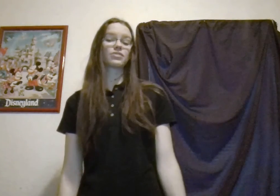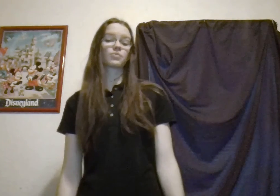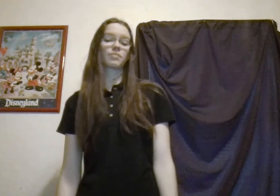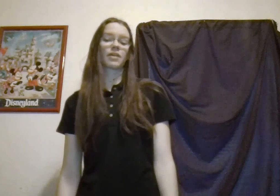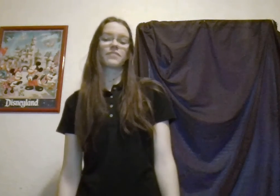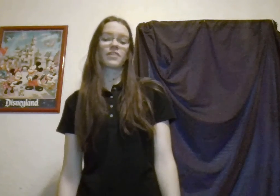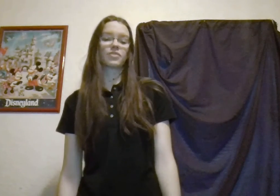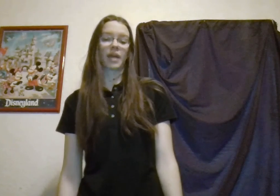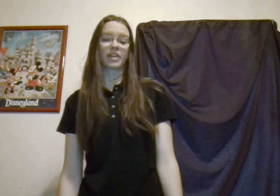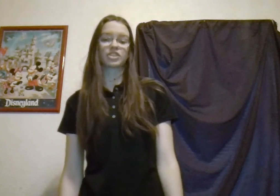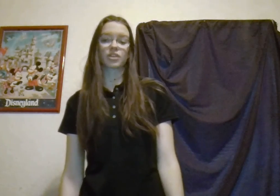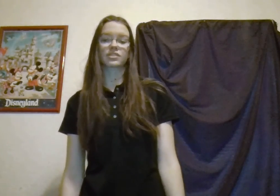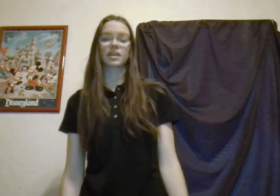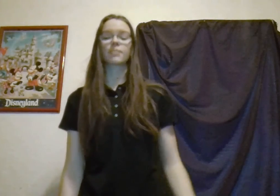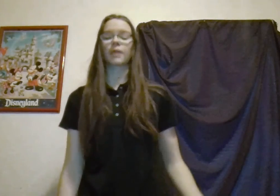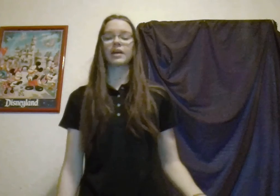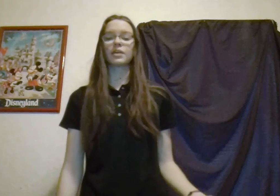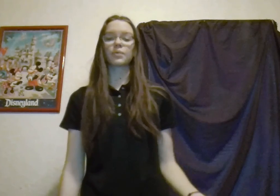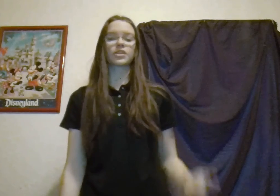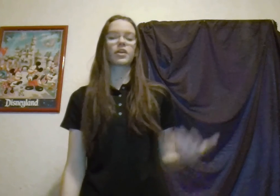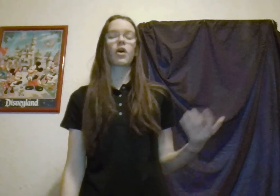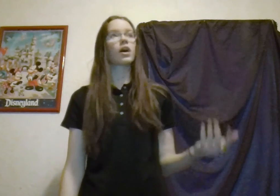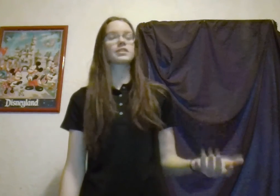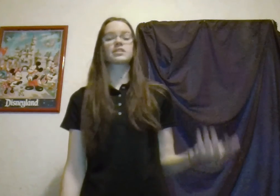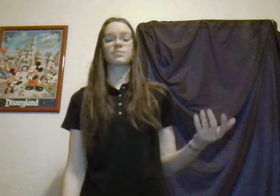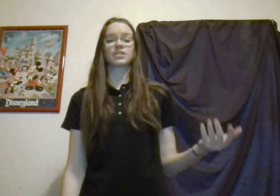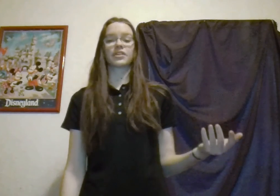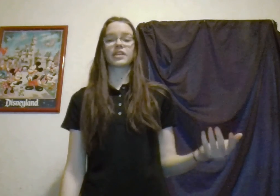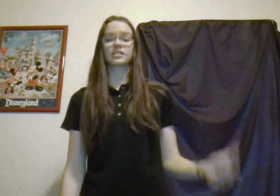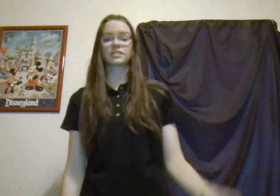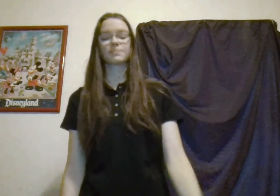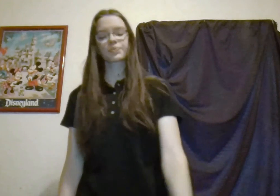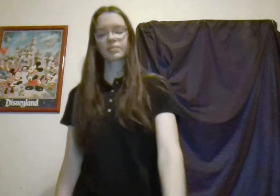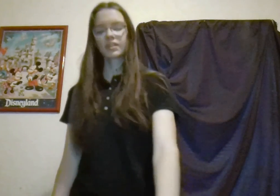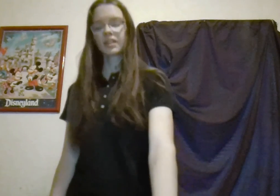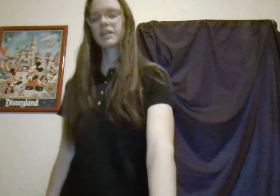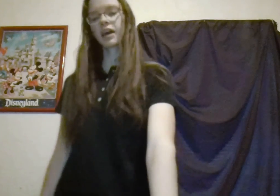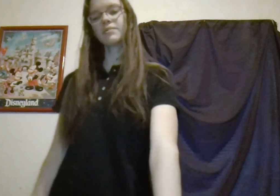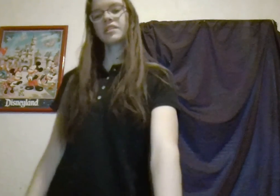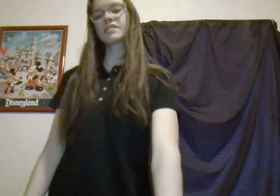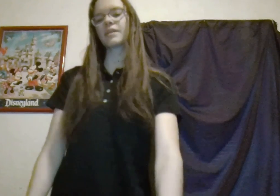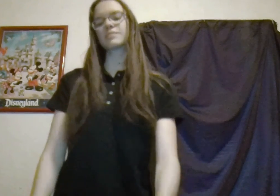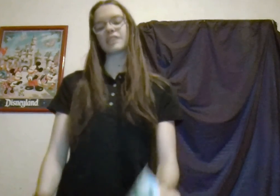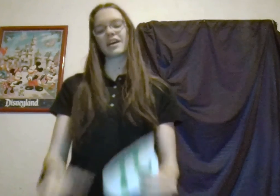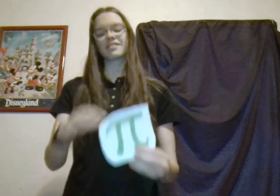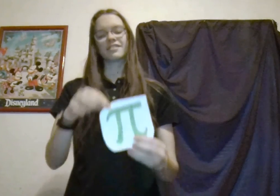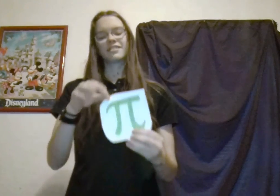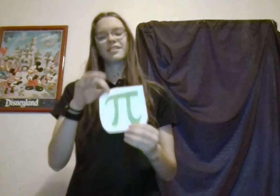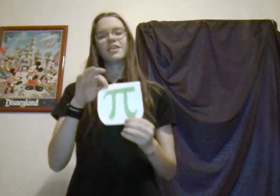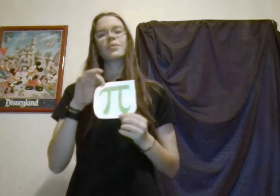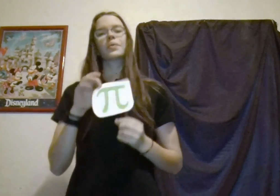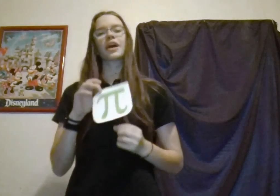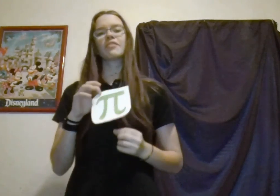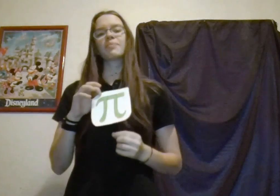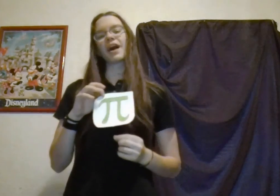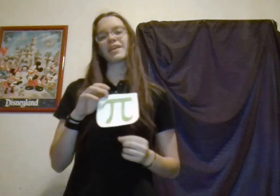use one of my favorite math jokes and combine it with an awesome series. Come to the STEM side. We have Pi.